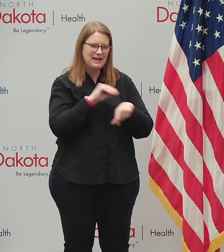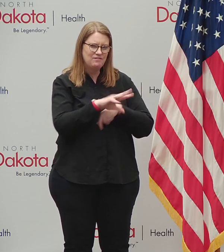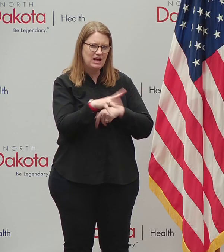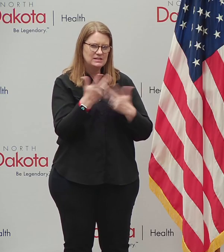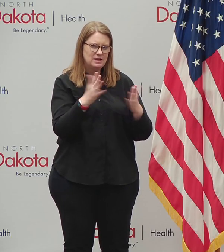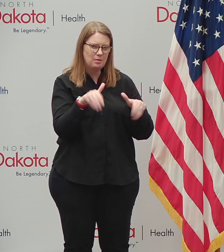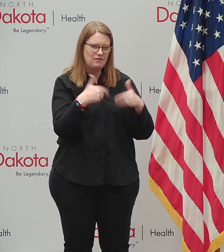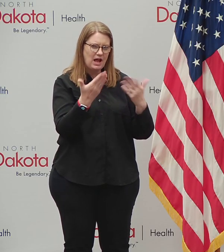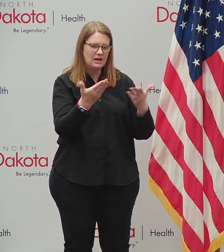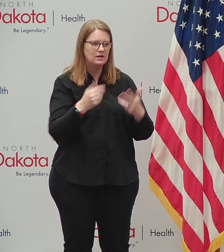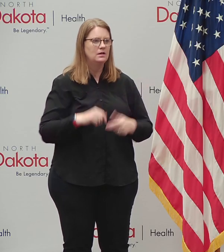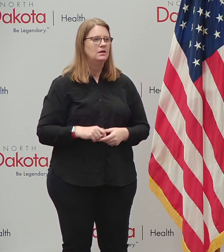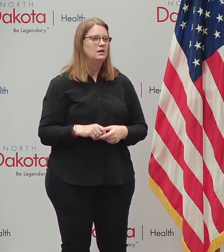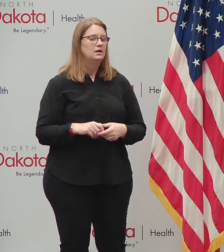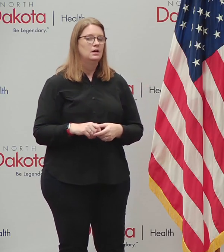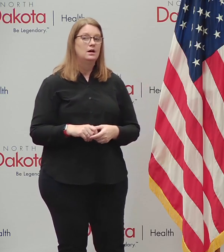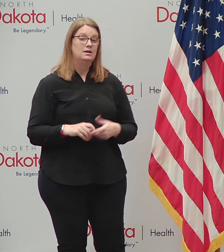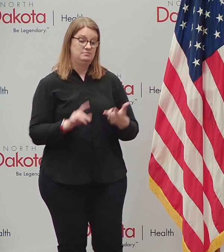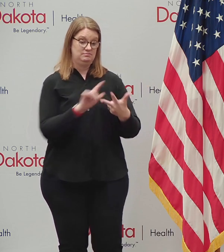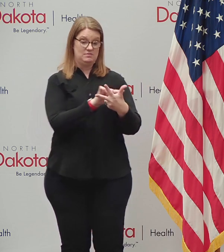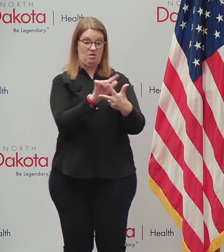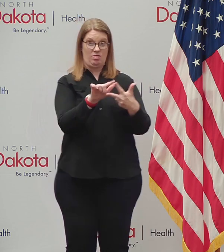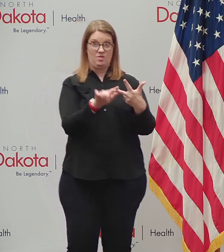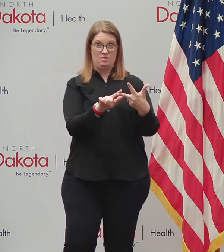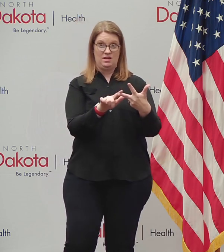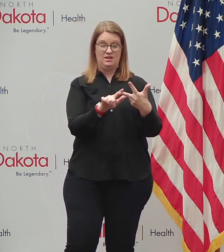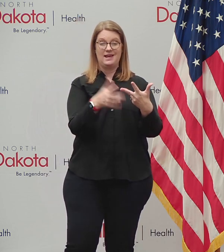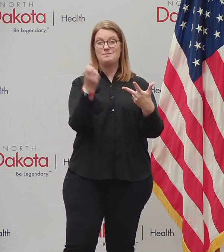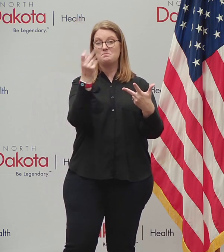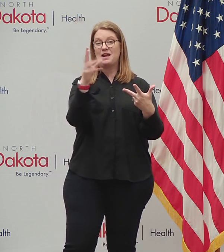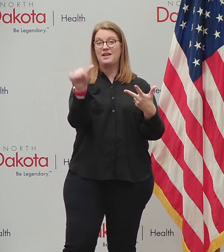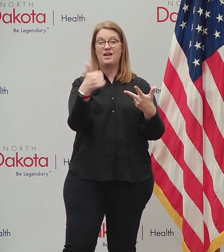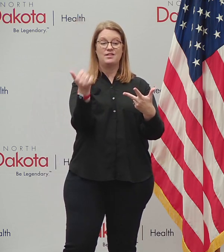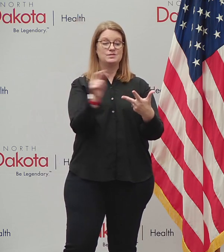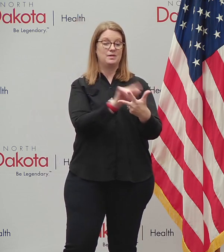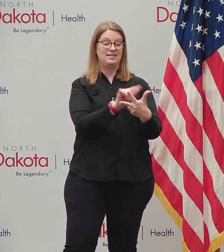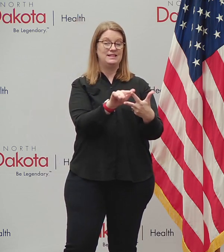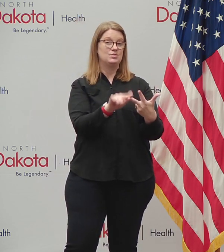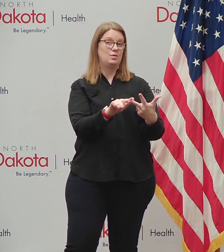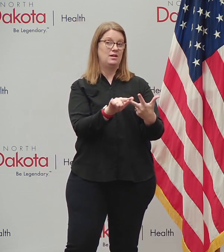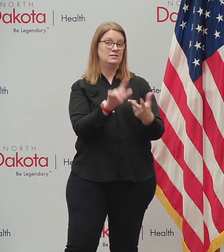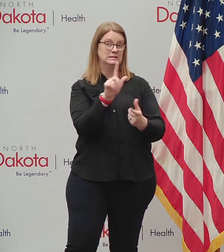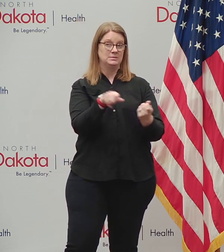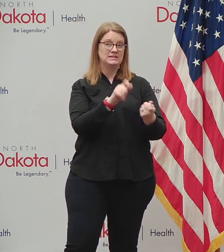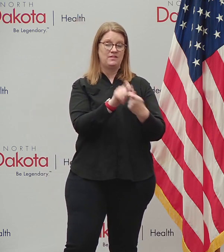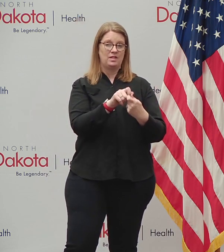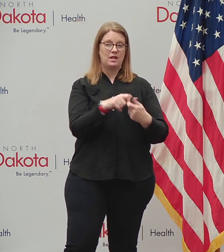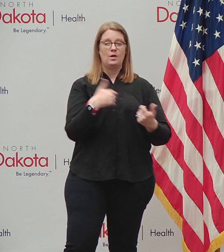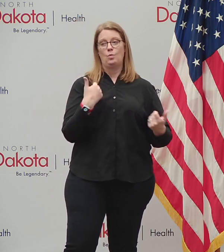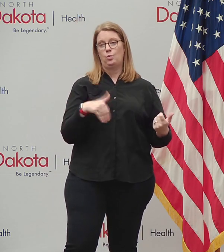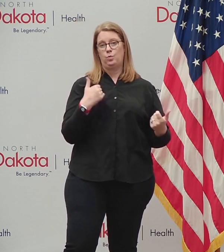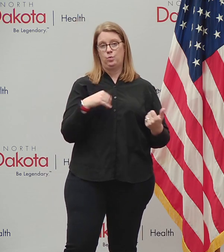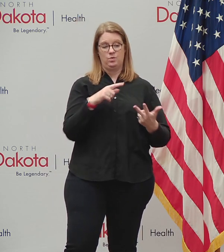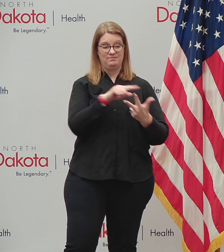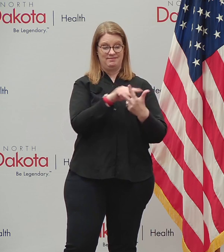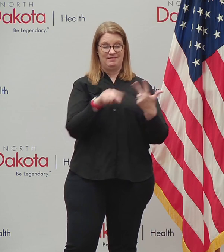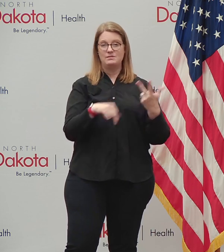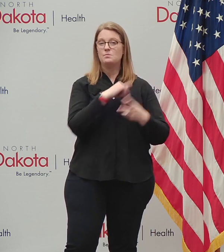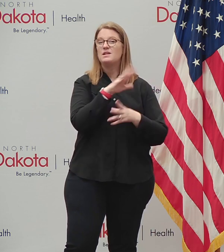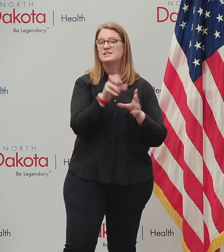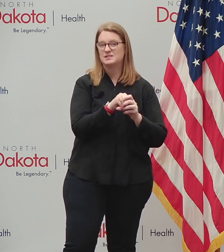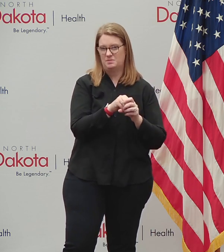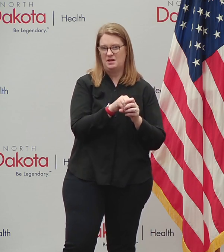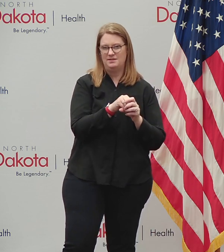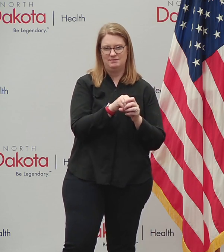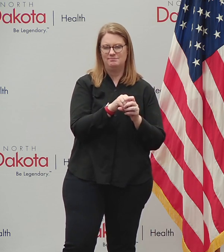I want to just say to all of them and, and, and lots of others as well, but those, those three in particular have been, uh, participating at number of different